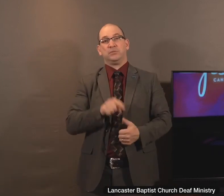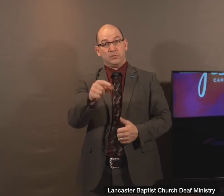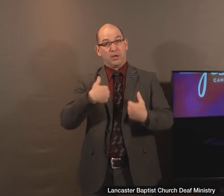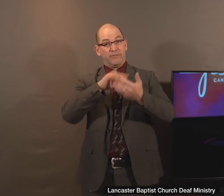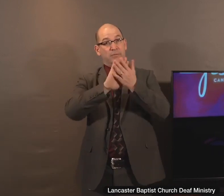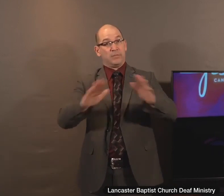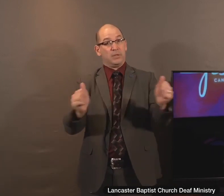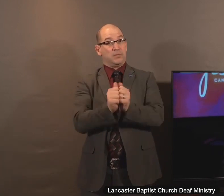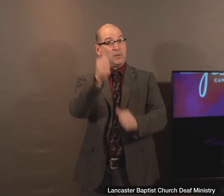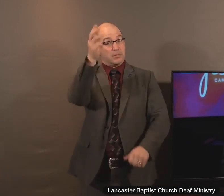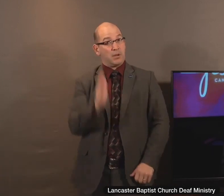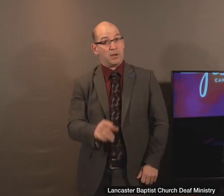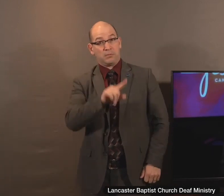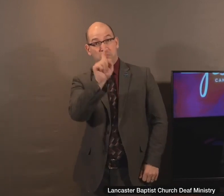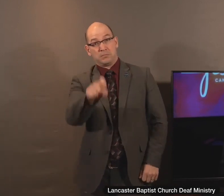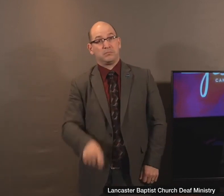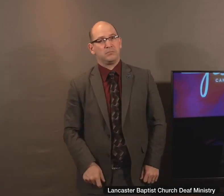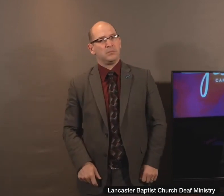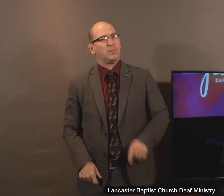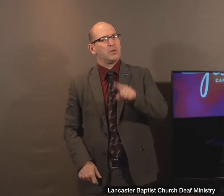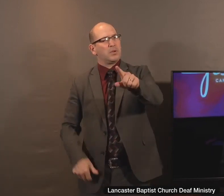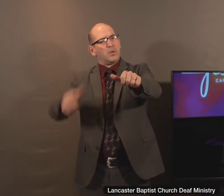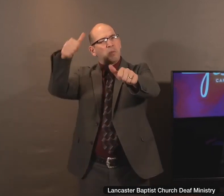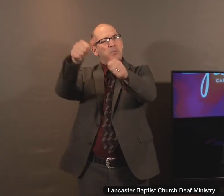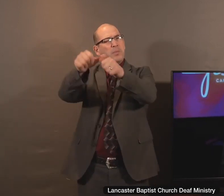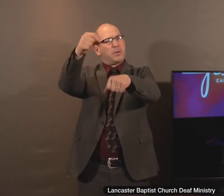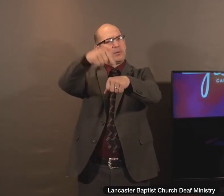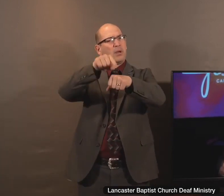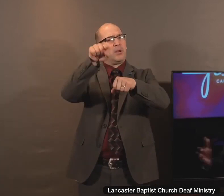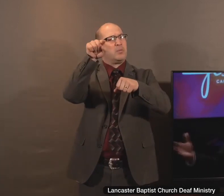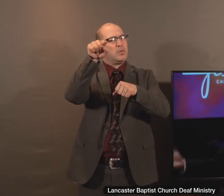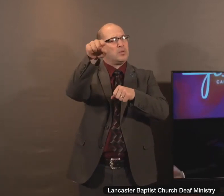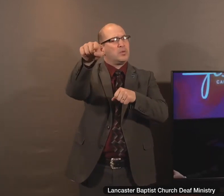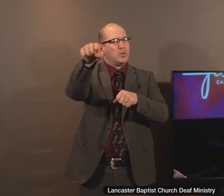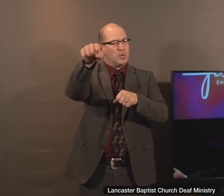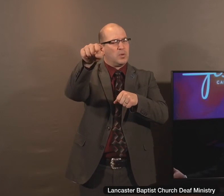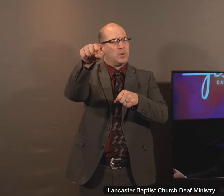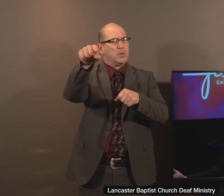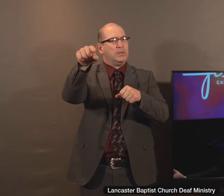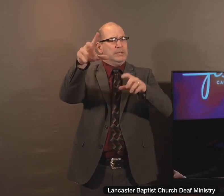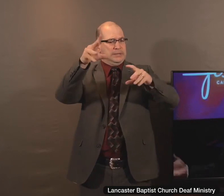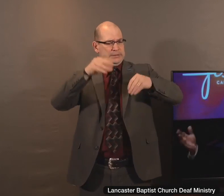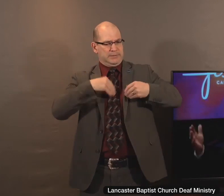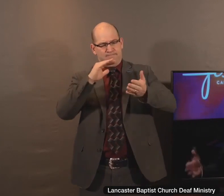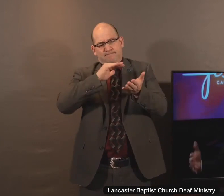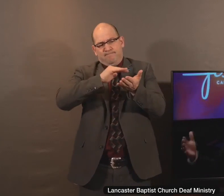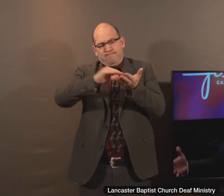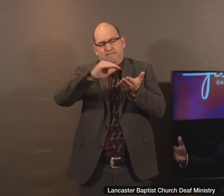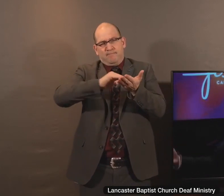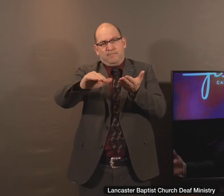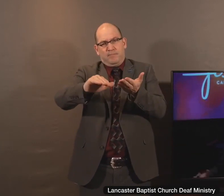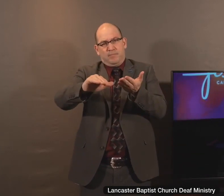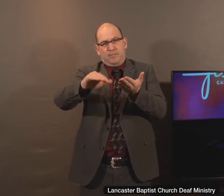God? Has there been a time in your life when you have been completely forgiven for sin, past, present, and future?